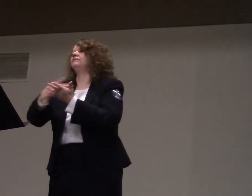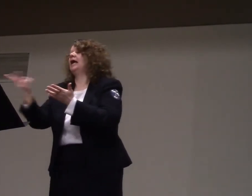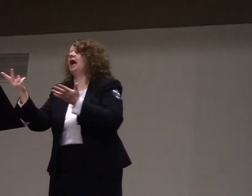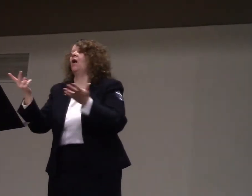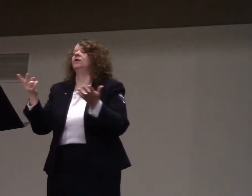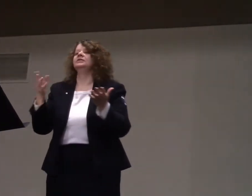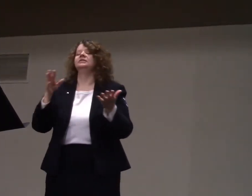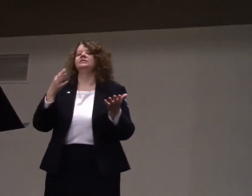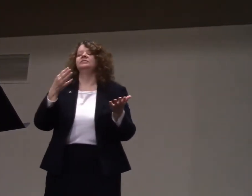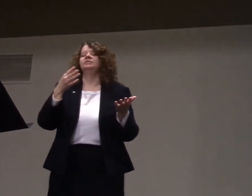failing.